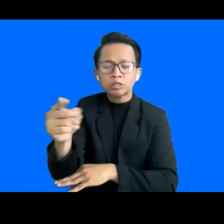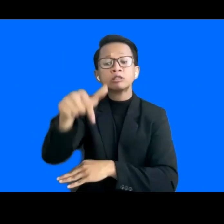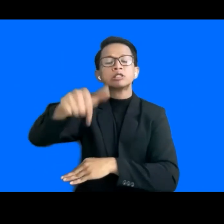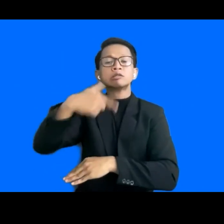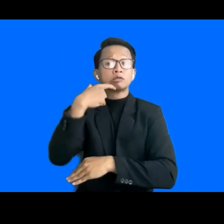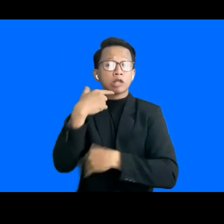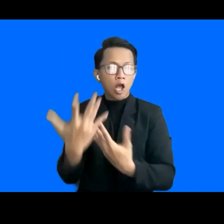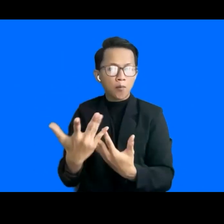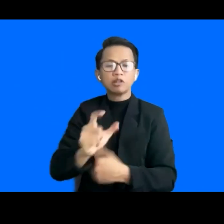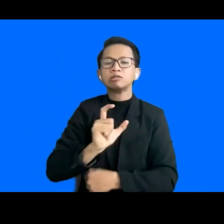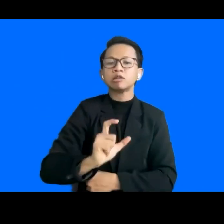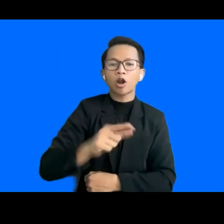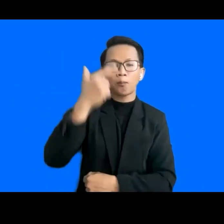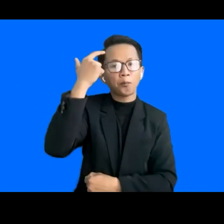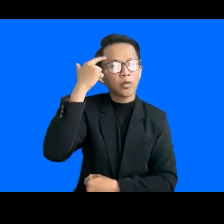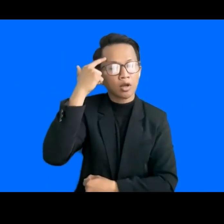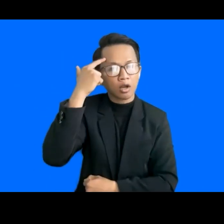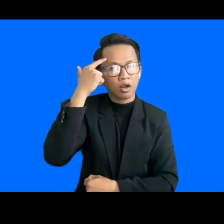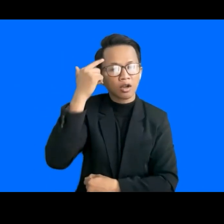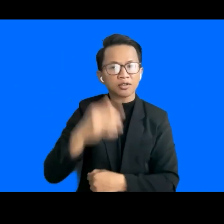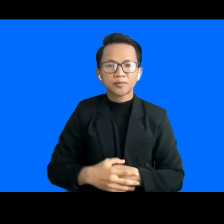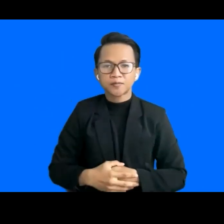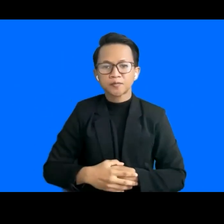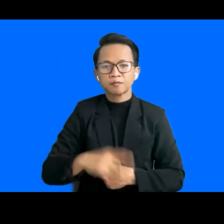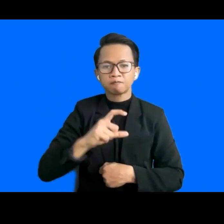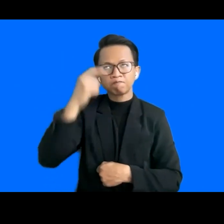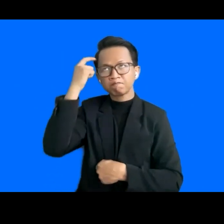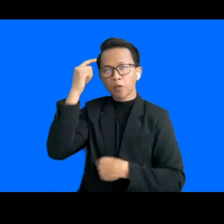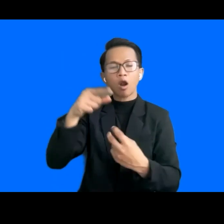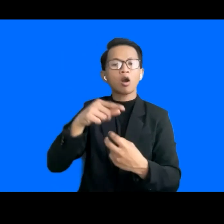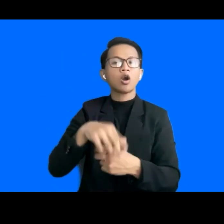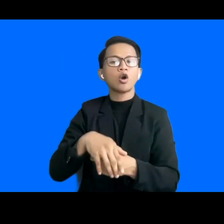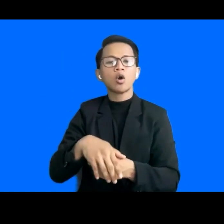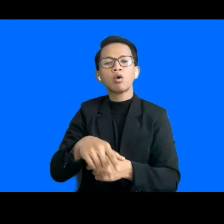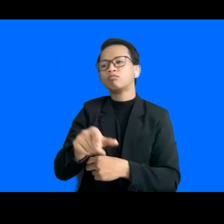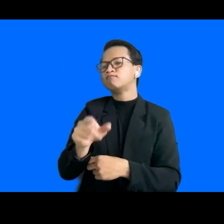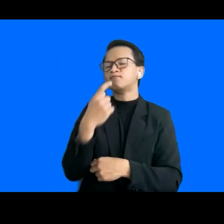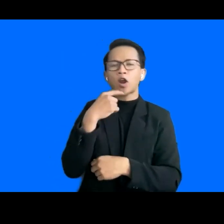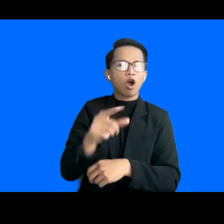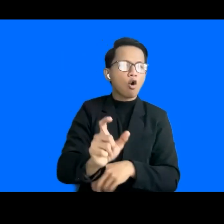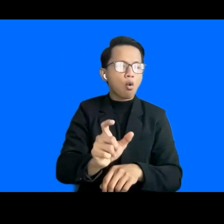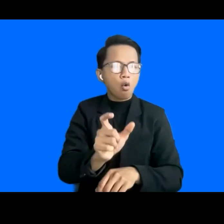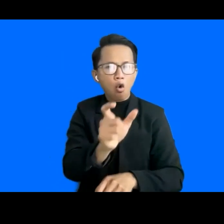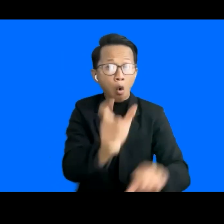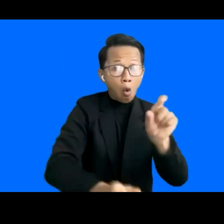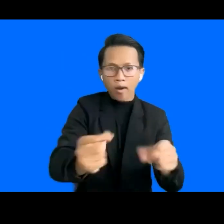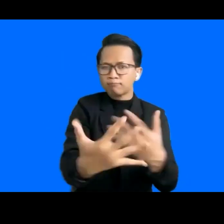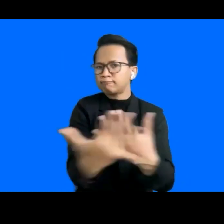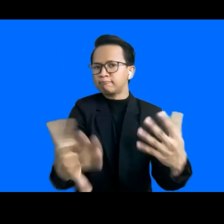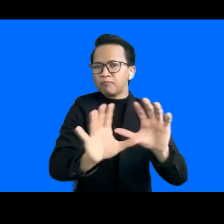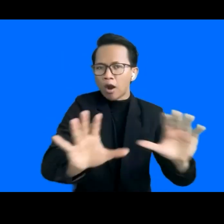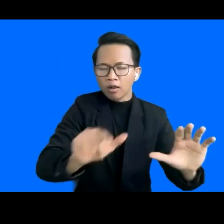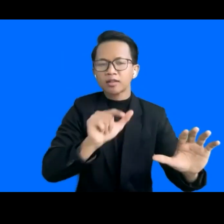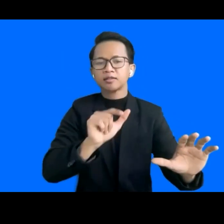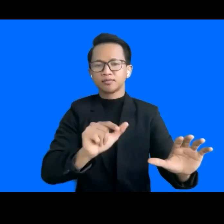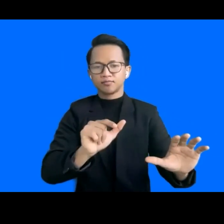mindset. And when it comes to mindset, there are also two groups of people that I think we need to talk to. And I think many people are talking about the